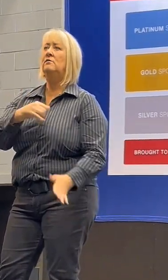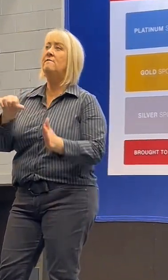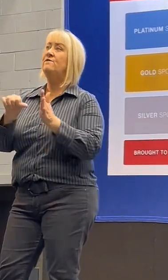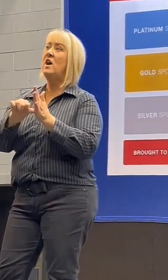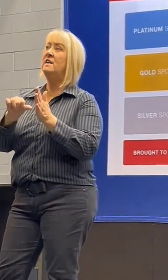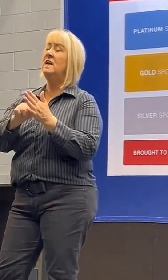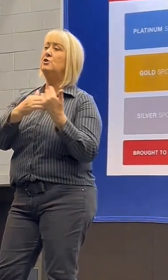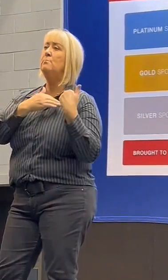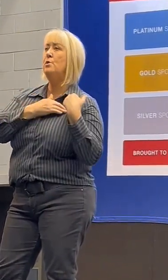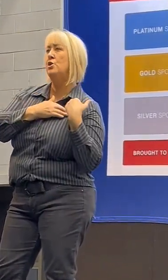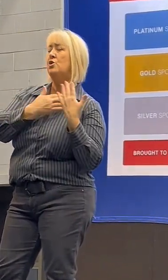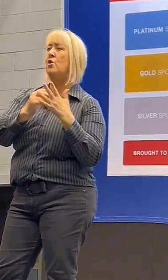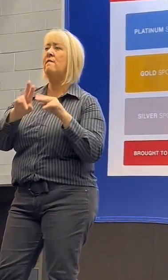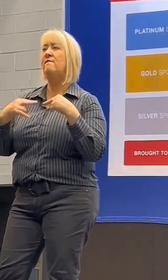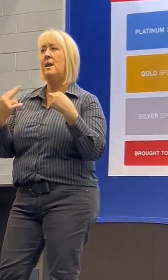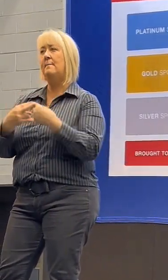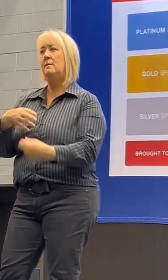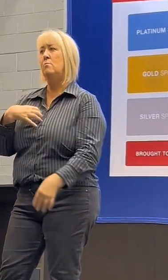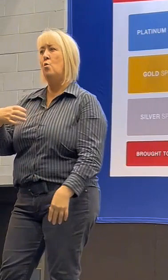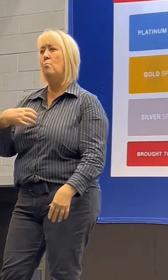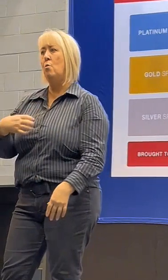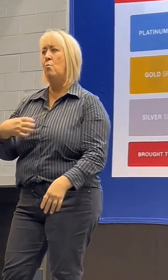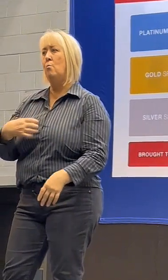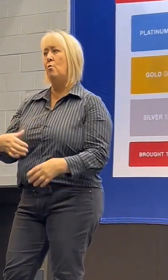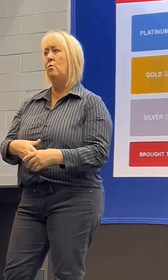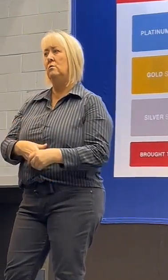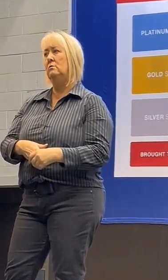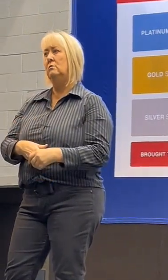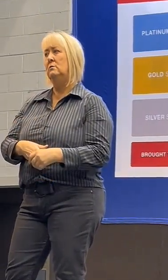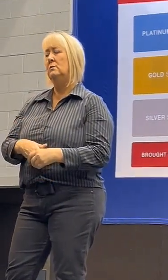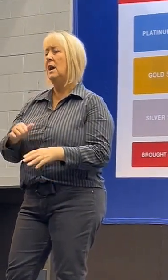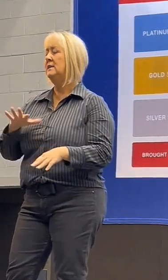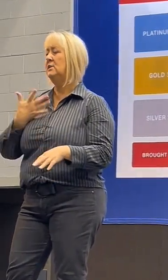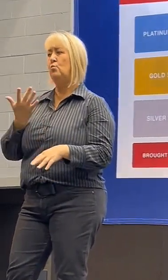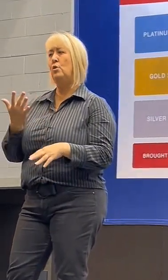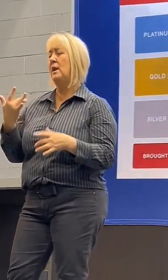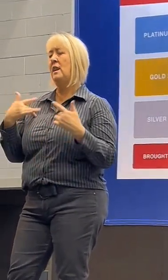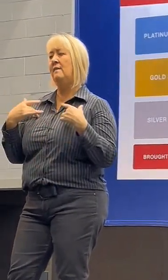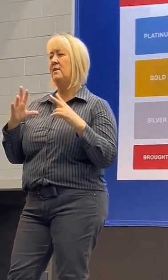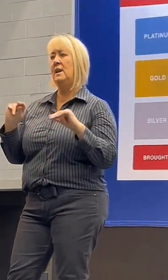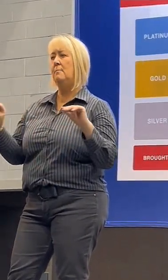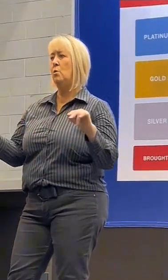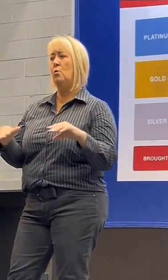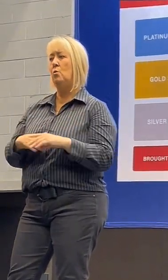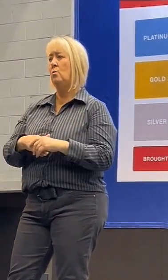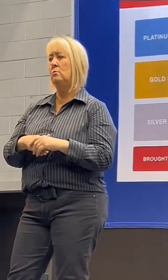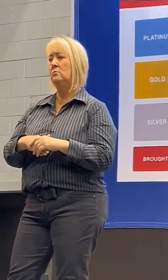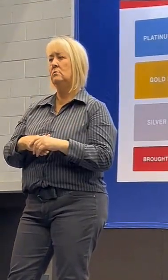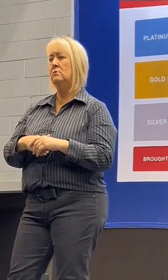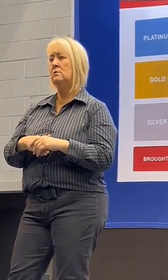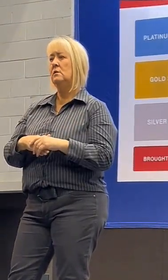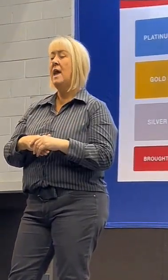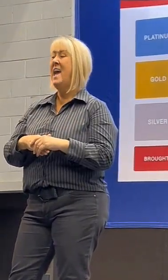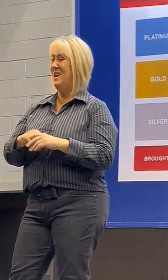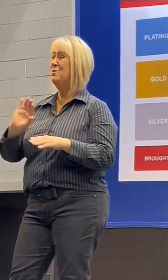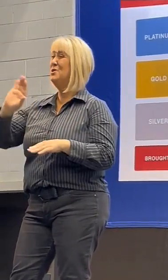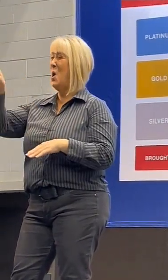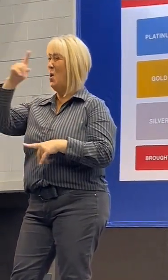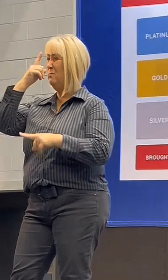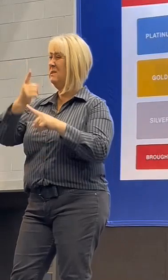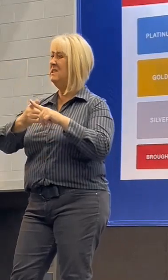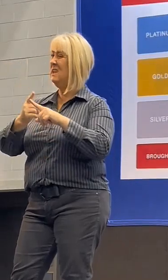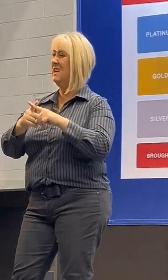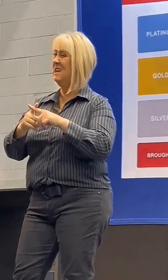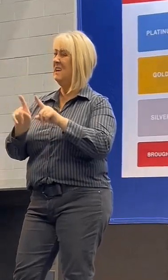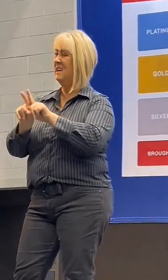burden on my family more and more. I simply didn't want to be here anymore. Homesickness weighed heavily on me and the